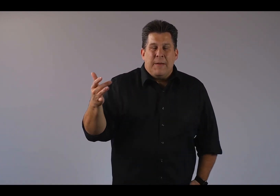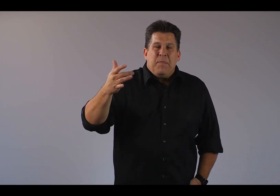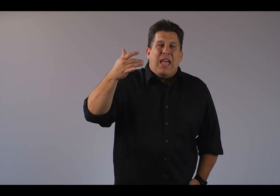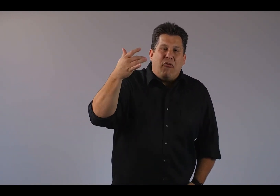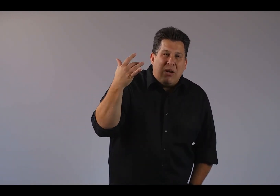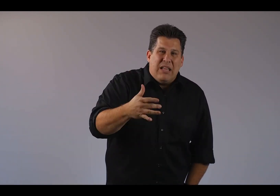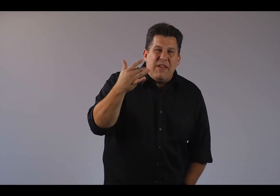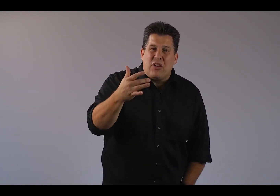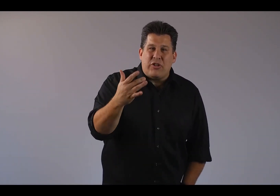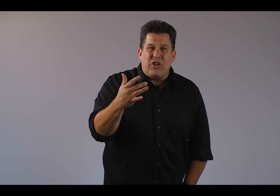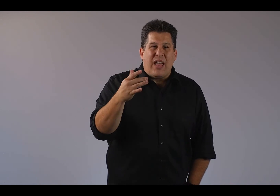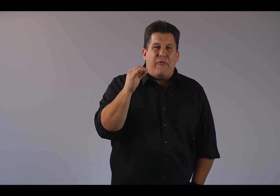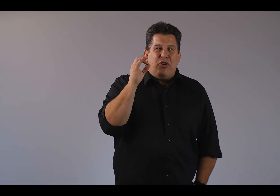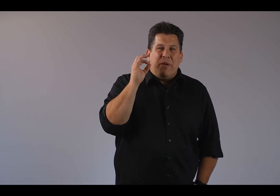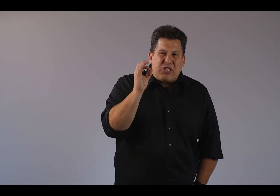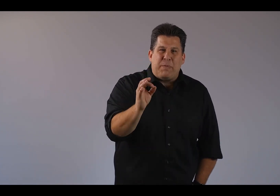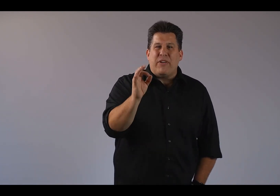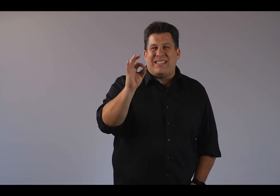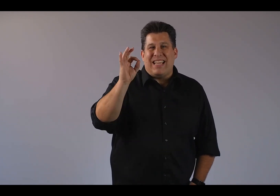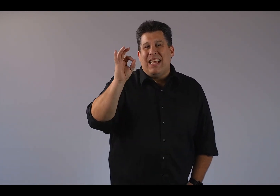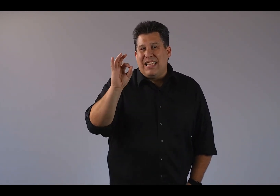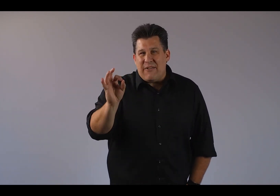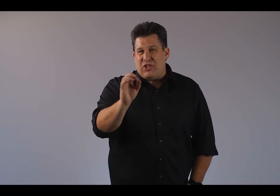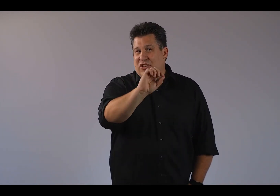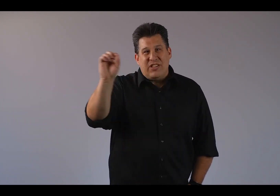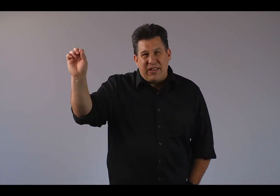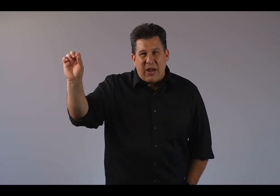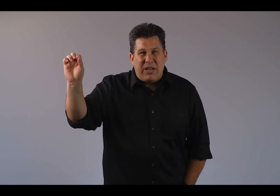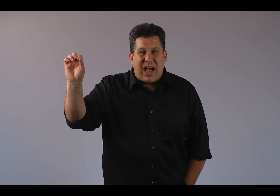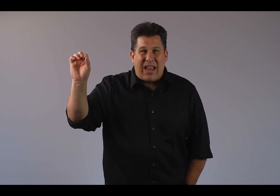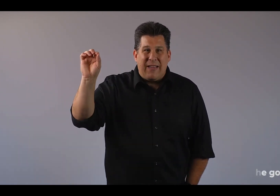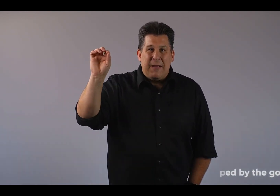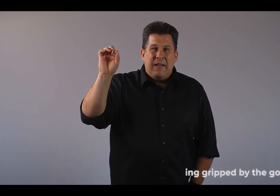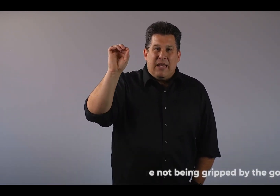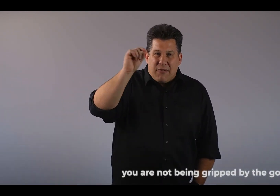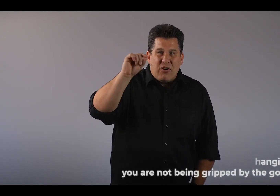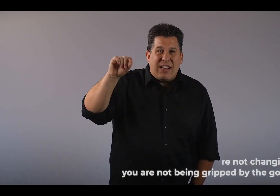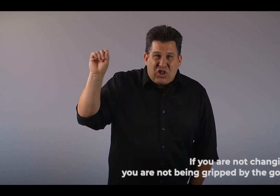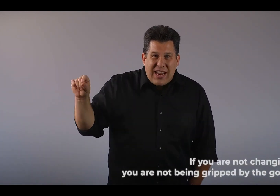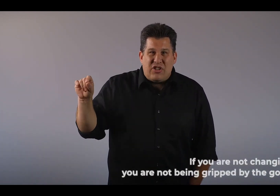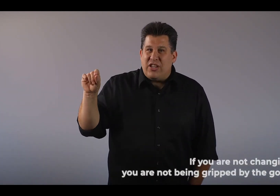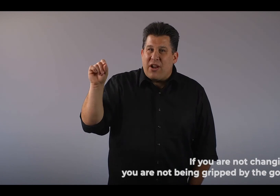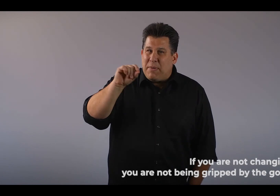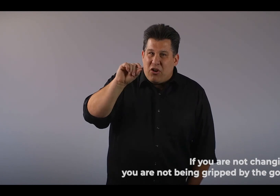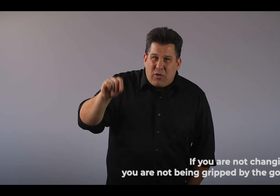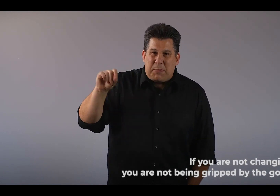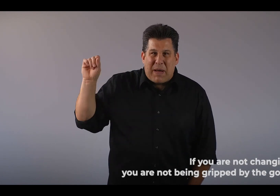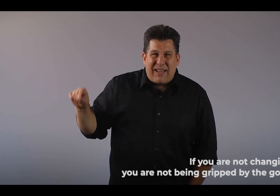And if we're living the Christian life, we should be experiencing life change until the day we die. Like if you're not changing, you're not being gripped by the